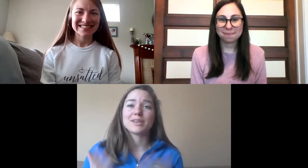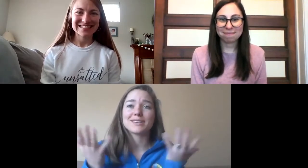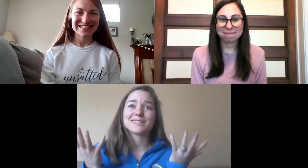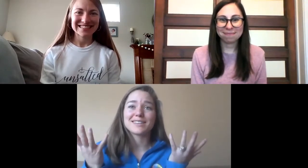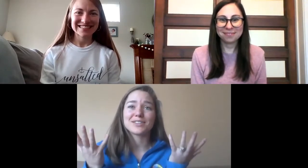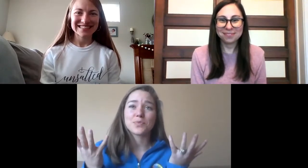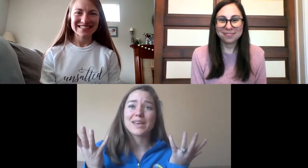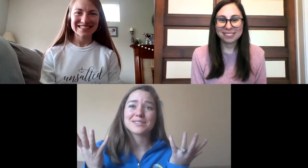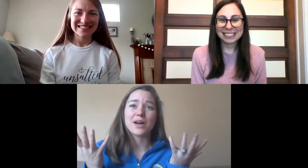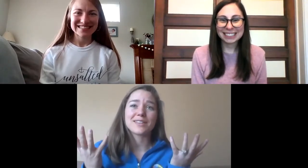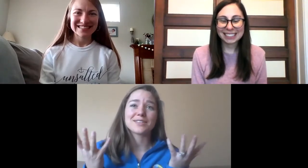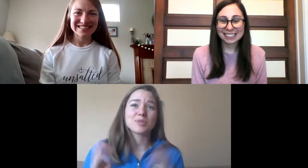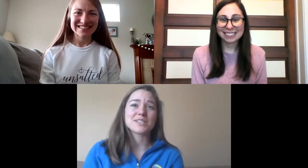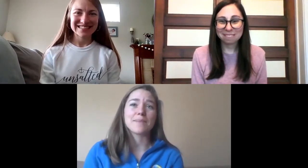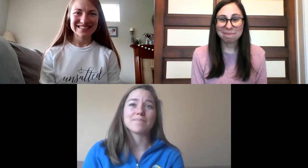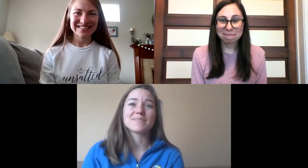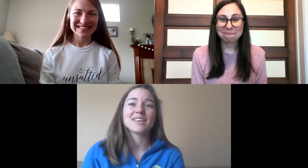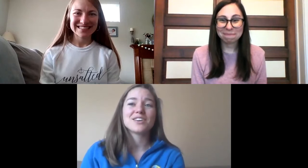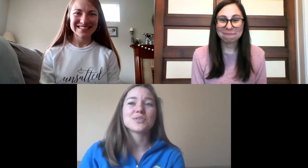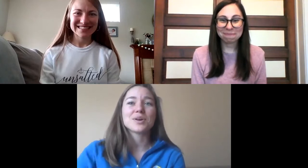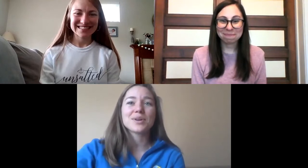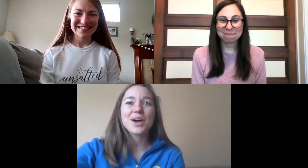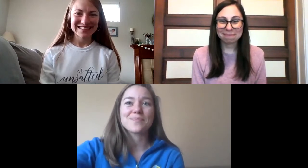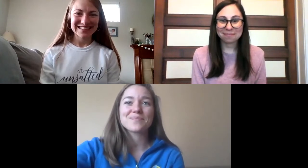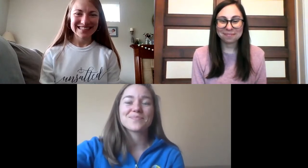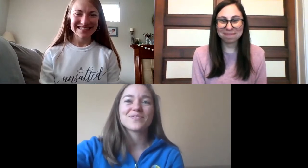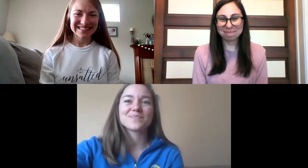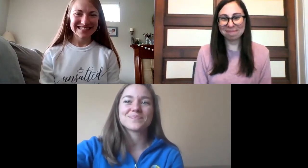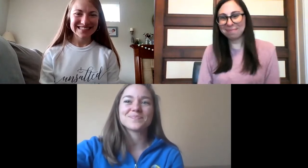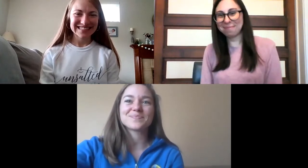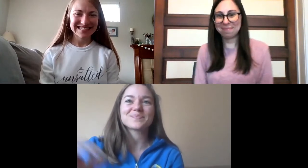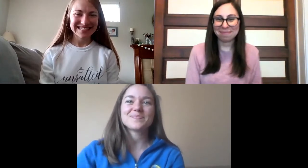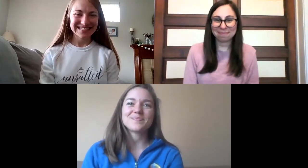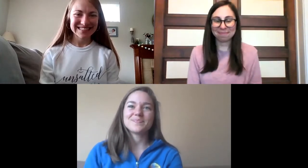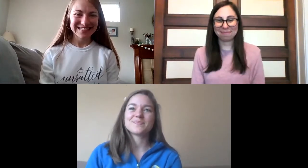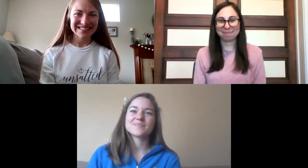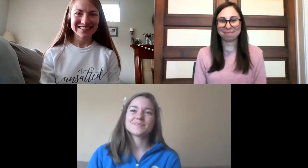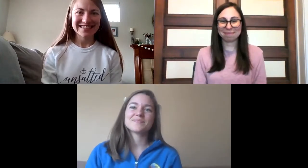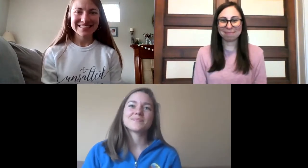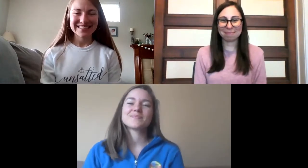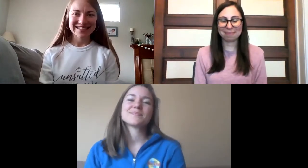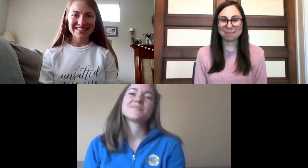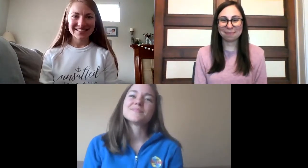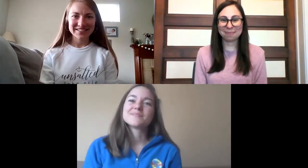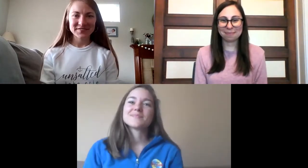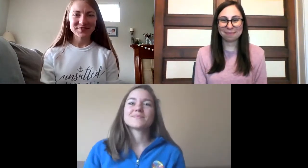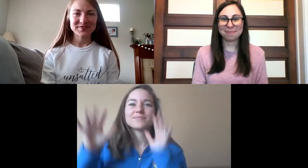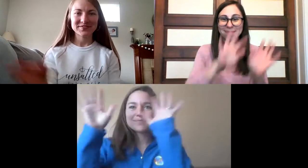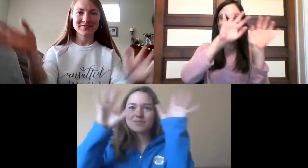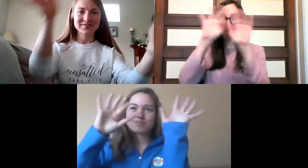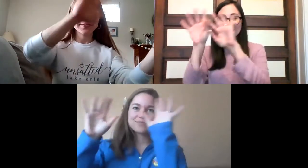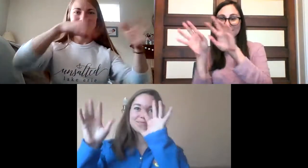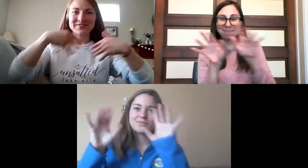because it rains a lot in the springtime so here we go rain